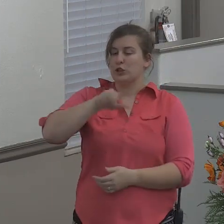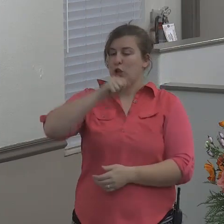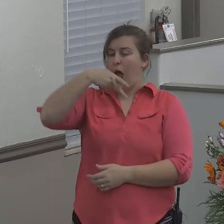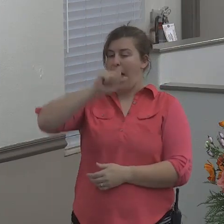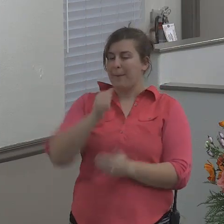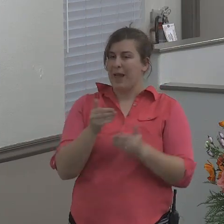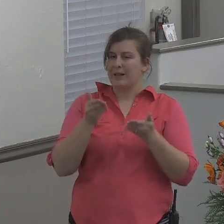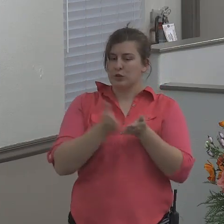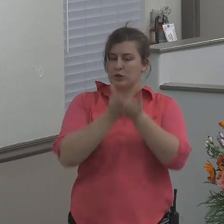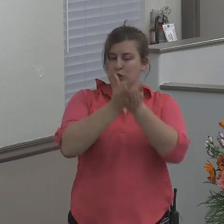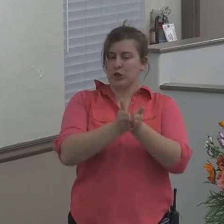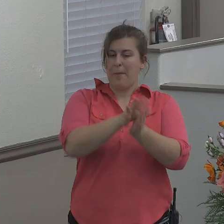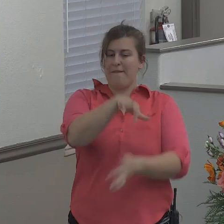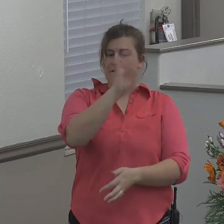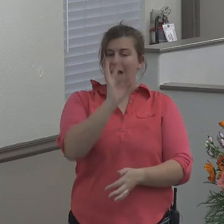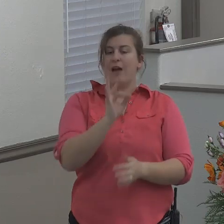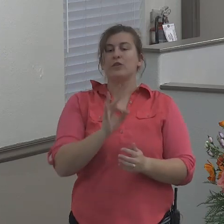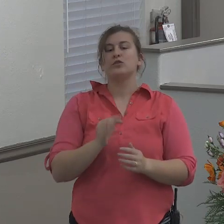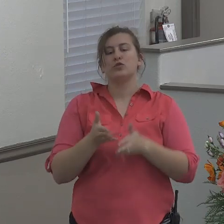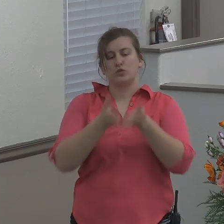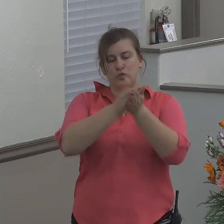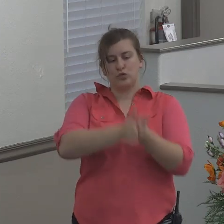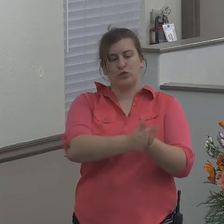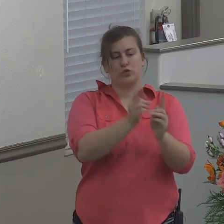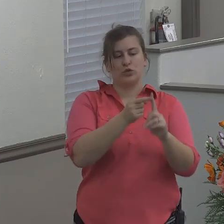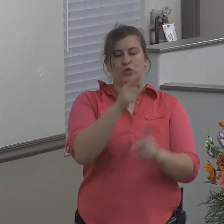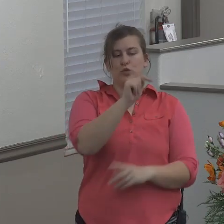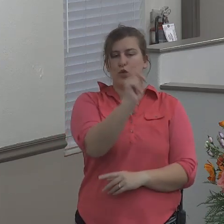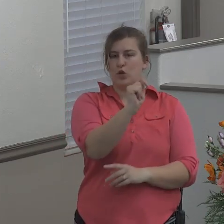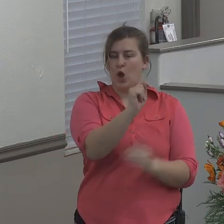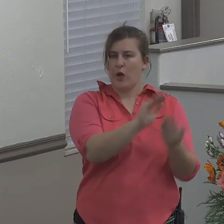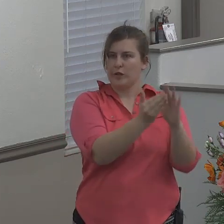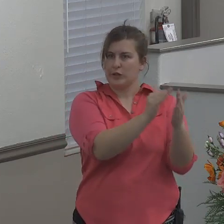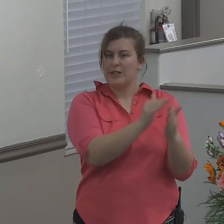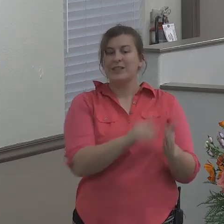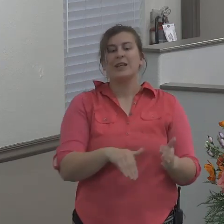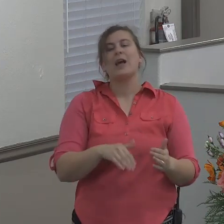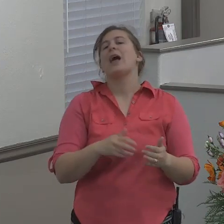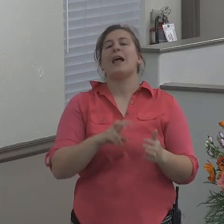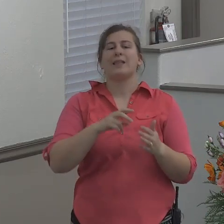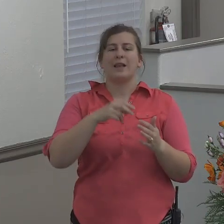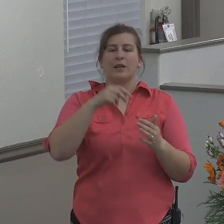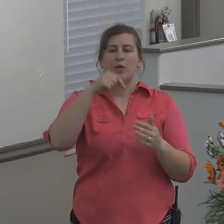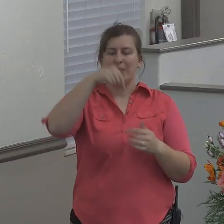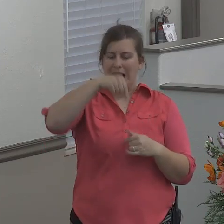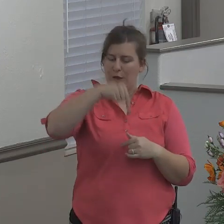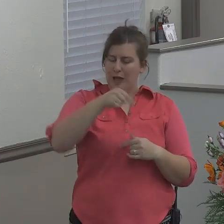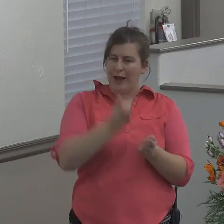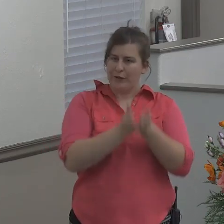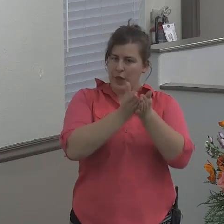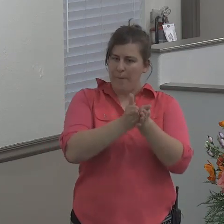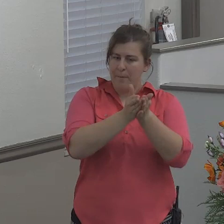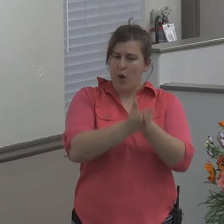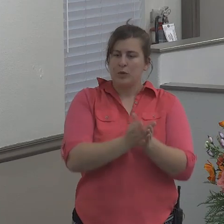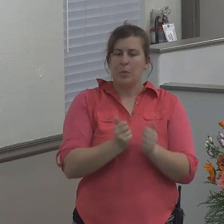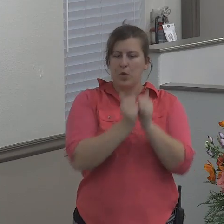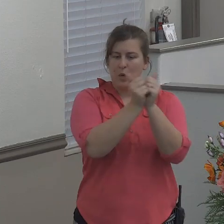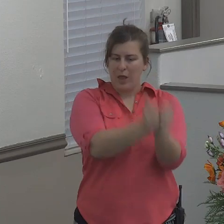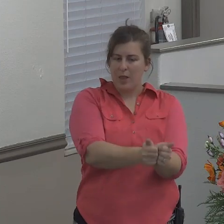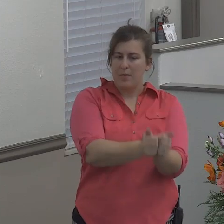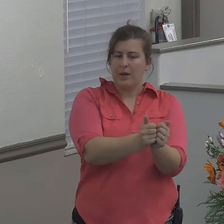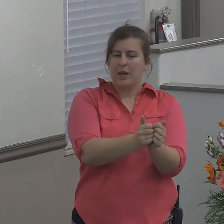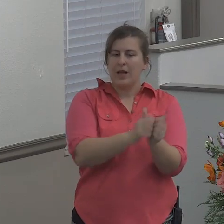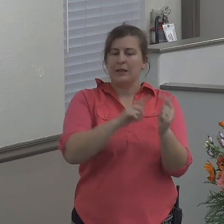a ship going to Tarshish, so he paid the fare thereof, and went down into it to go with them unto